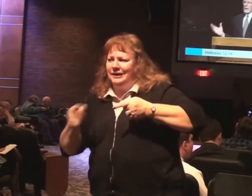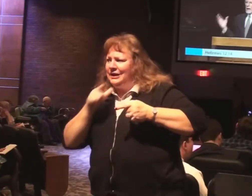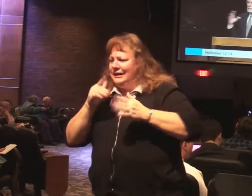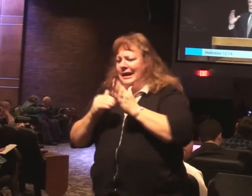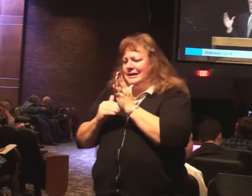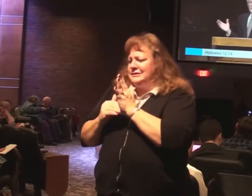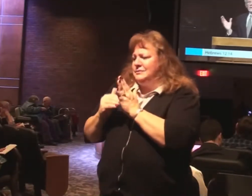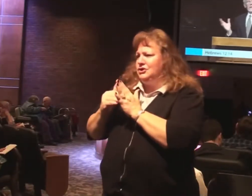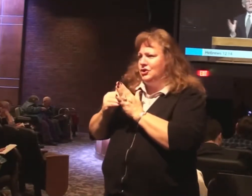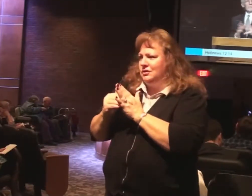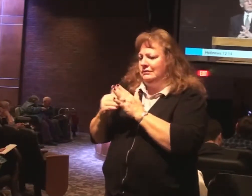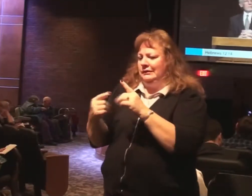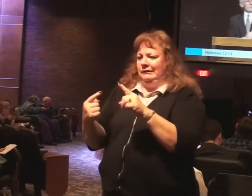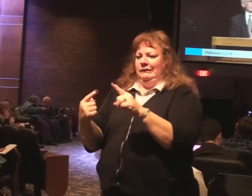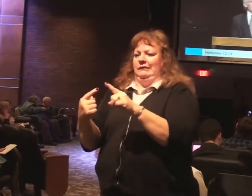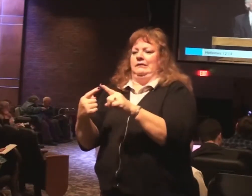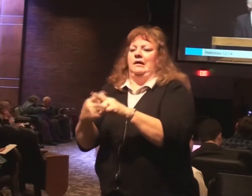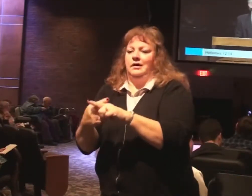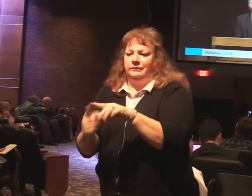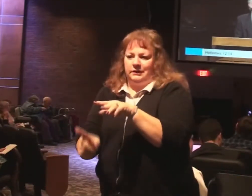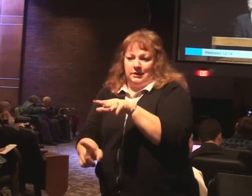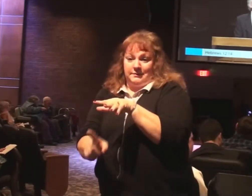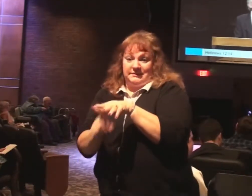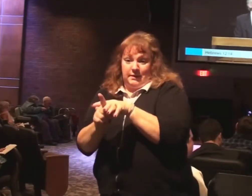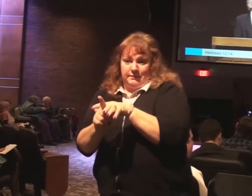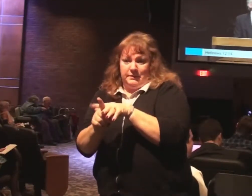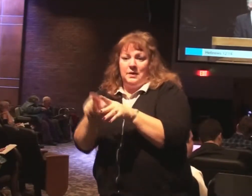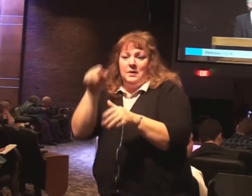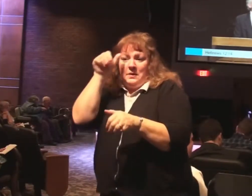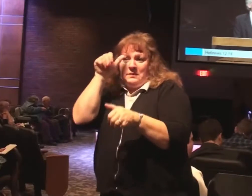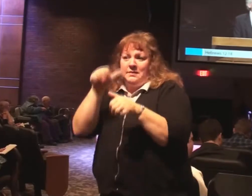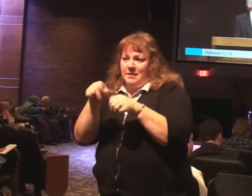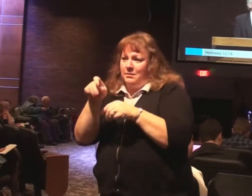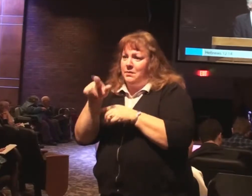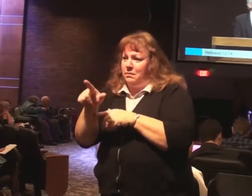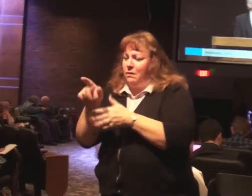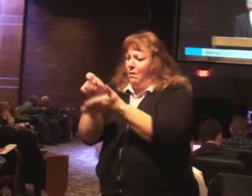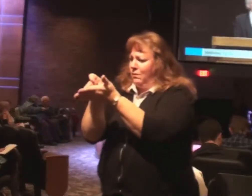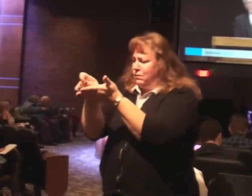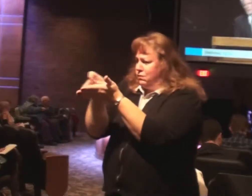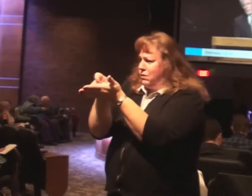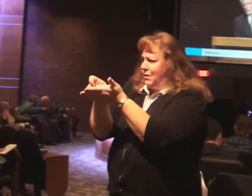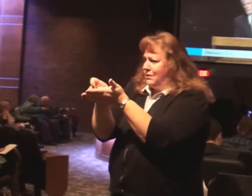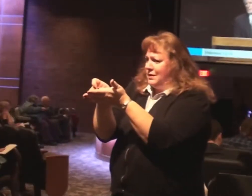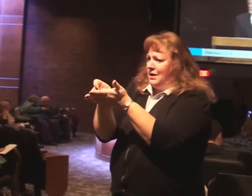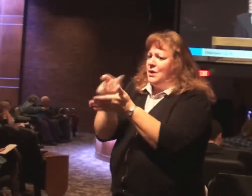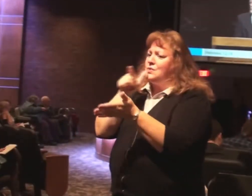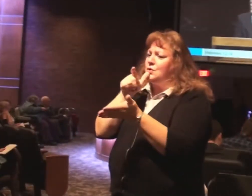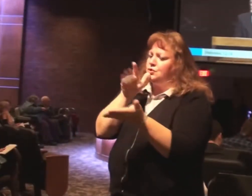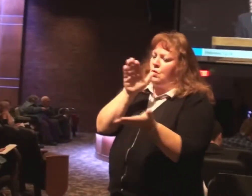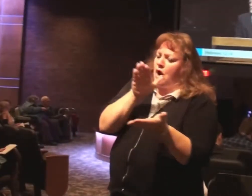Conflict can come. Remember when Paul wrote to the Romans. He wrote about this. The weaker brother. the stronger brother.